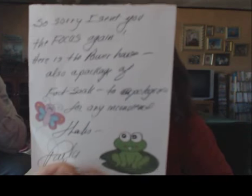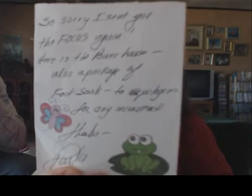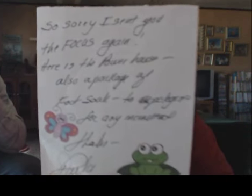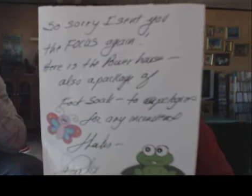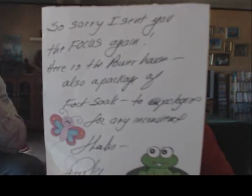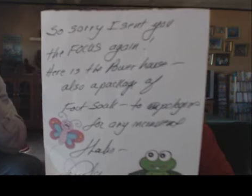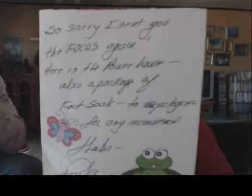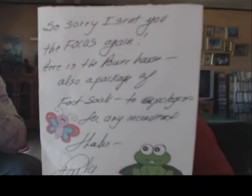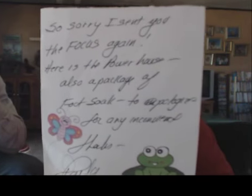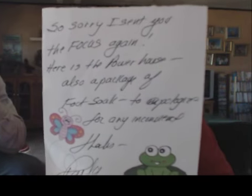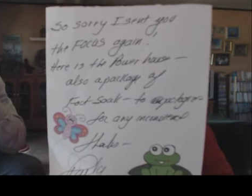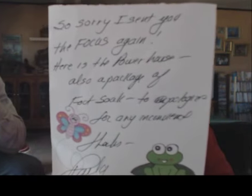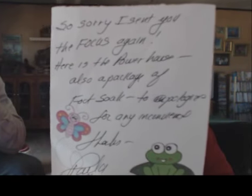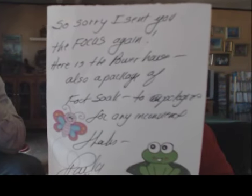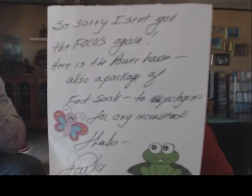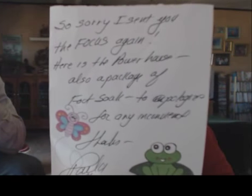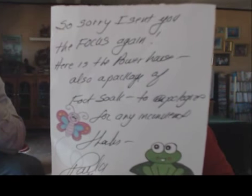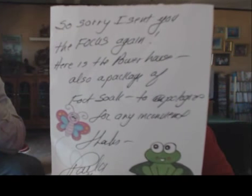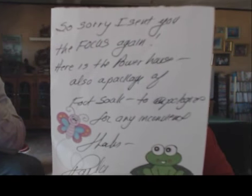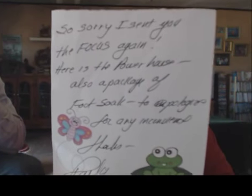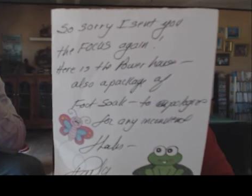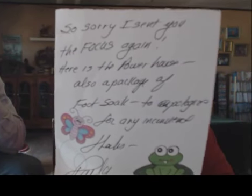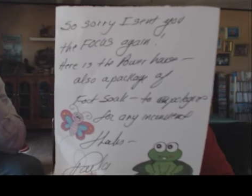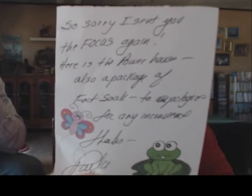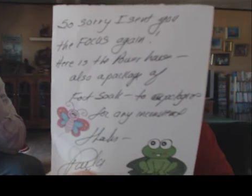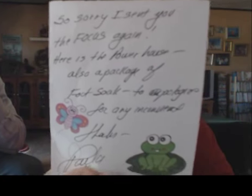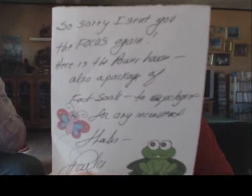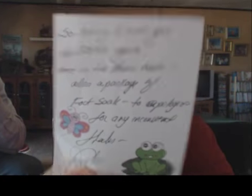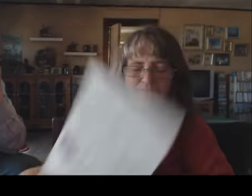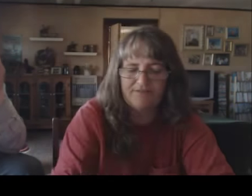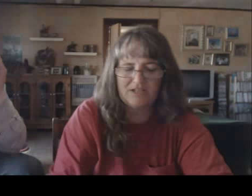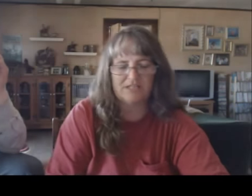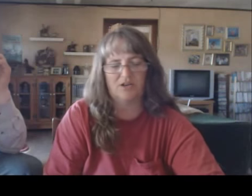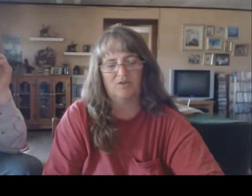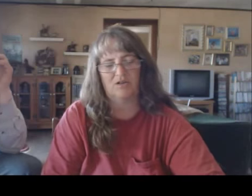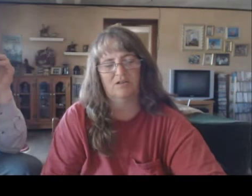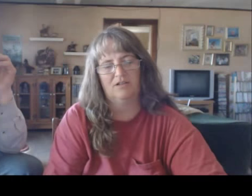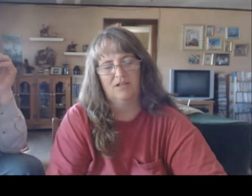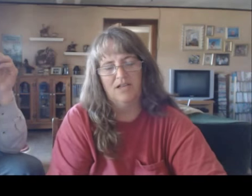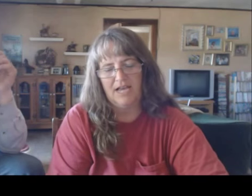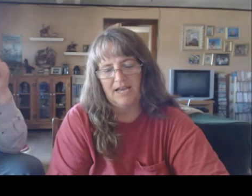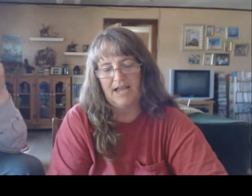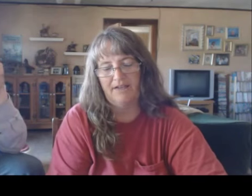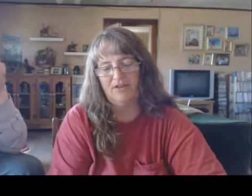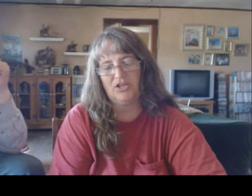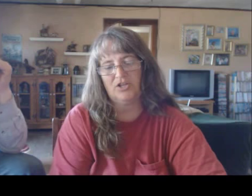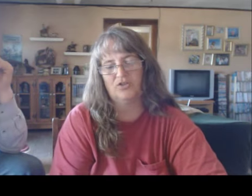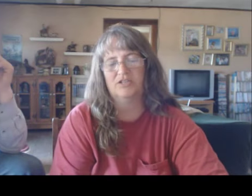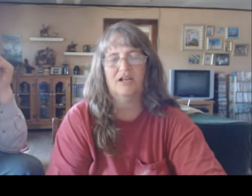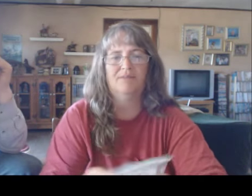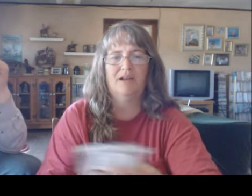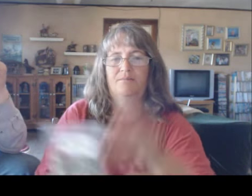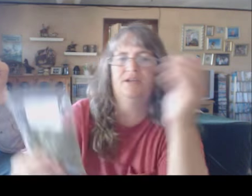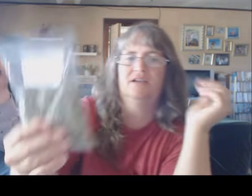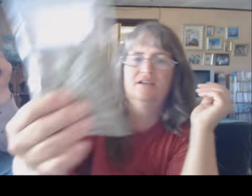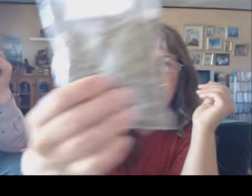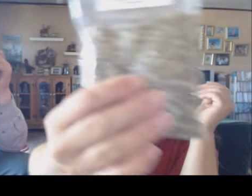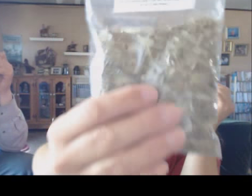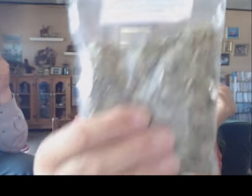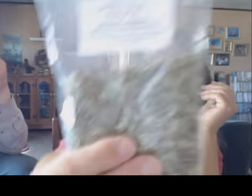as an apology. Um, she sent me a foot soak and I have not used it. I'm not a big sit